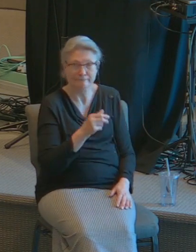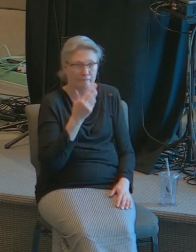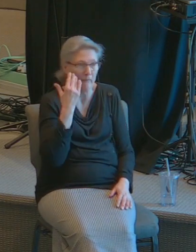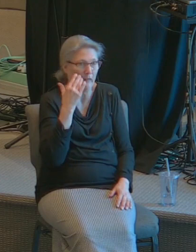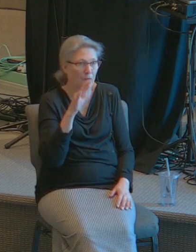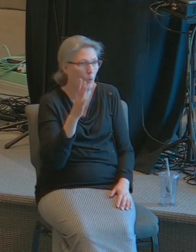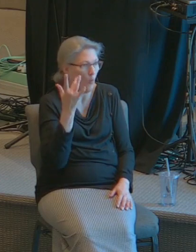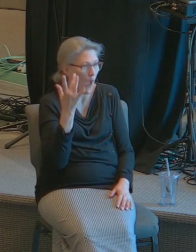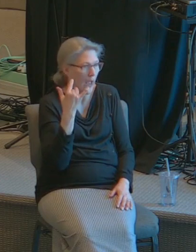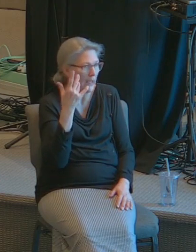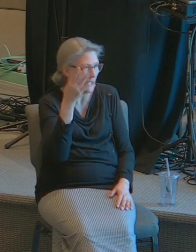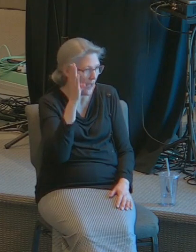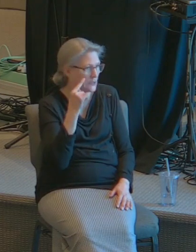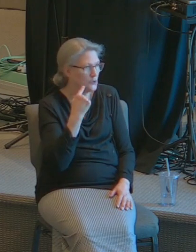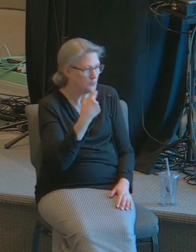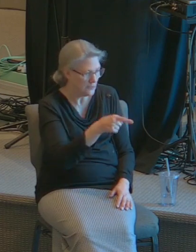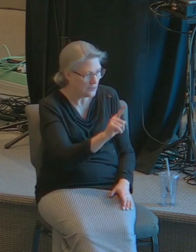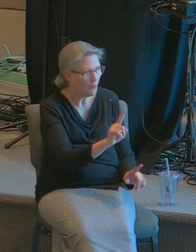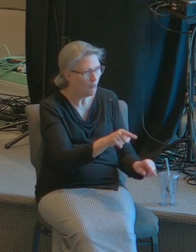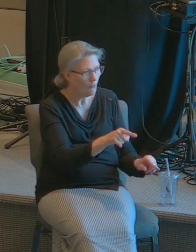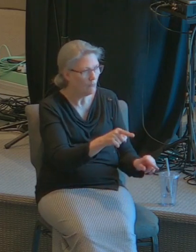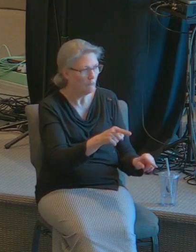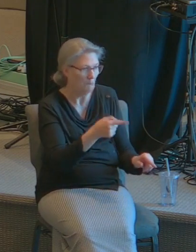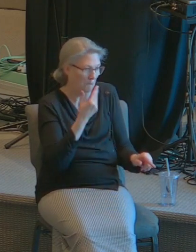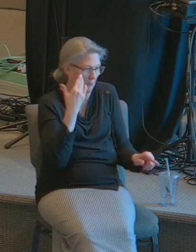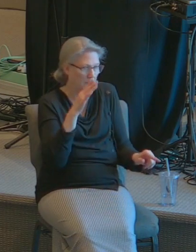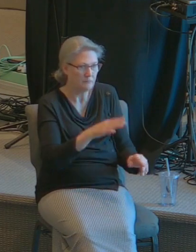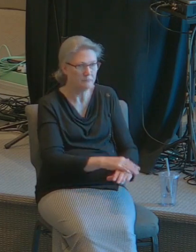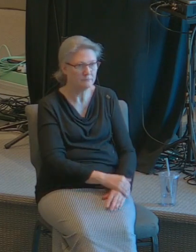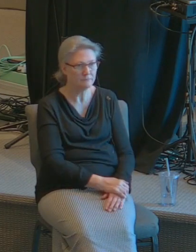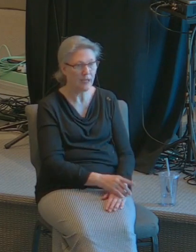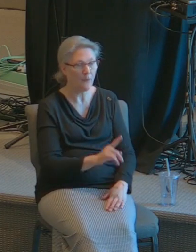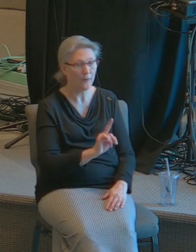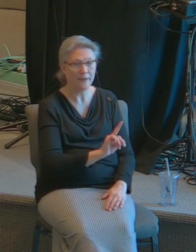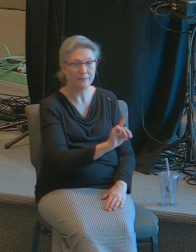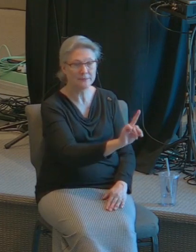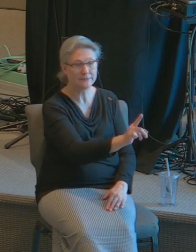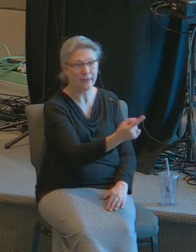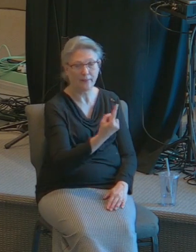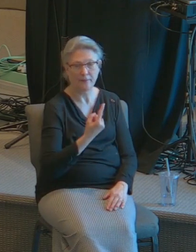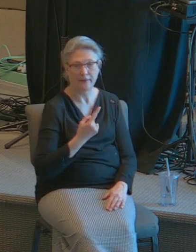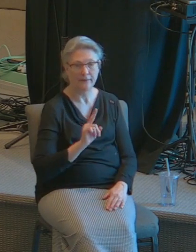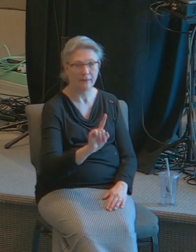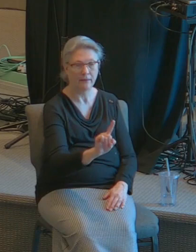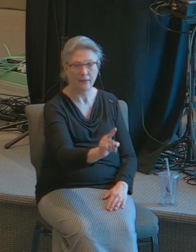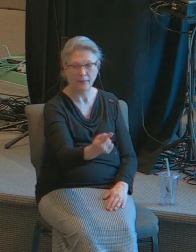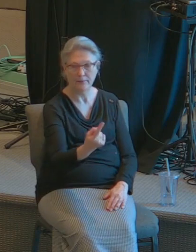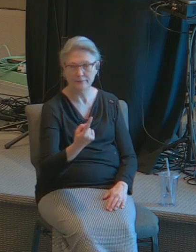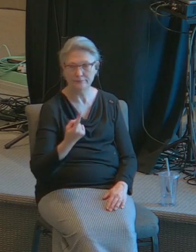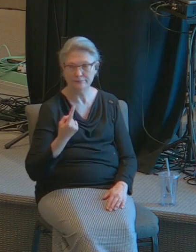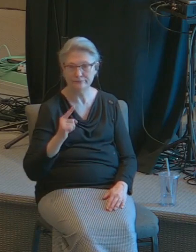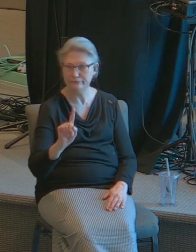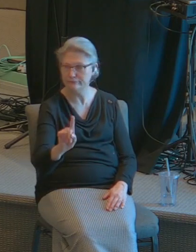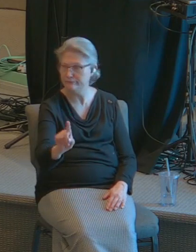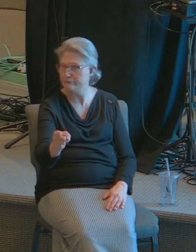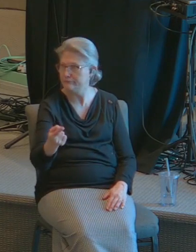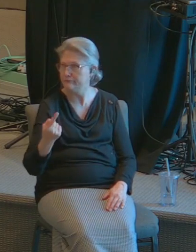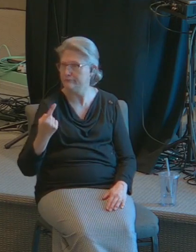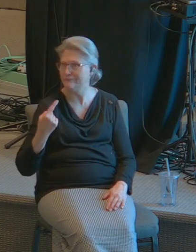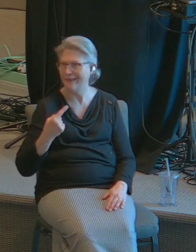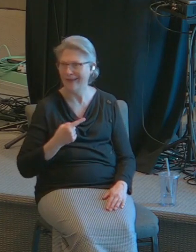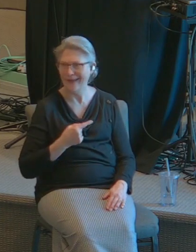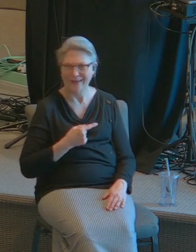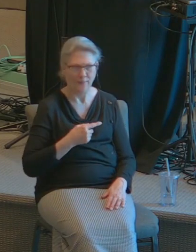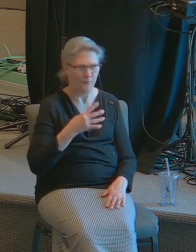why God had directed me there I went up and down the aisles as though I was looking for